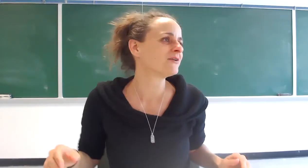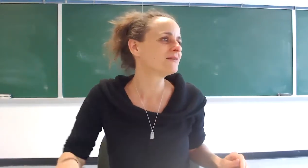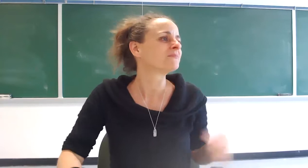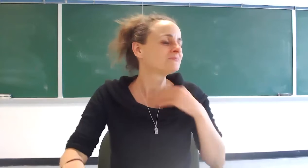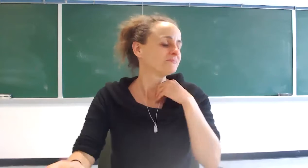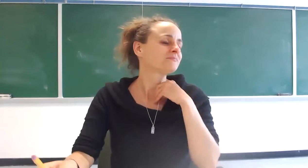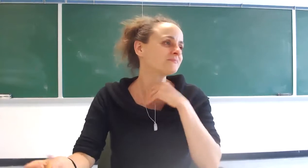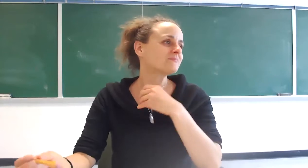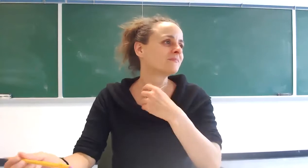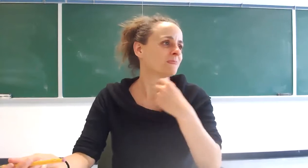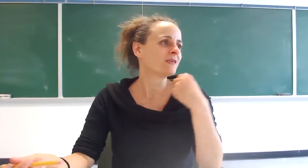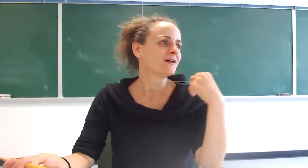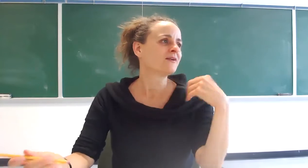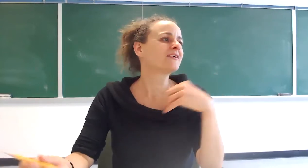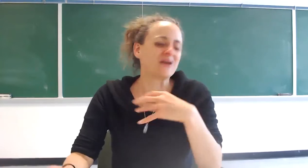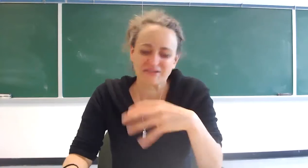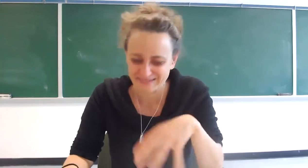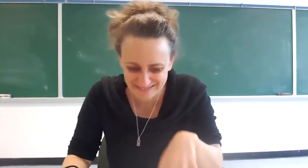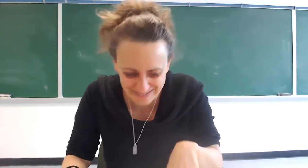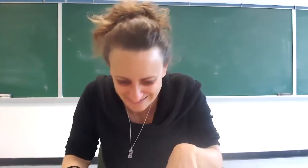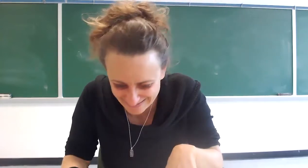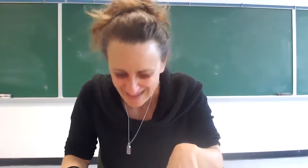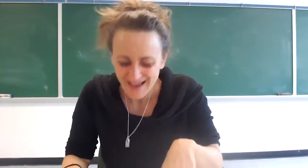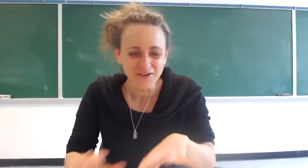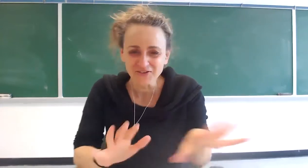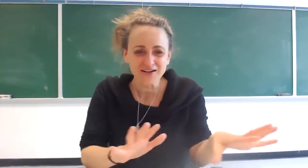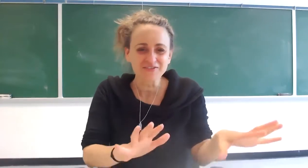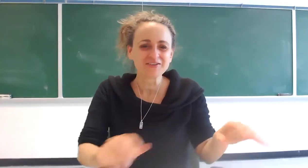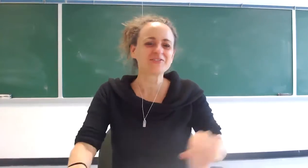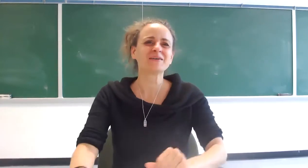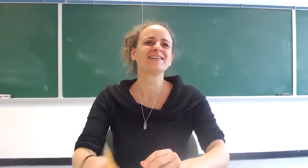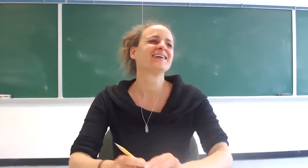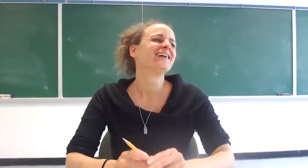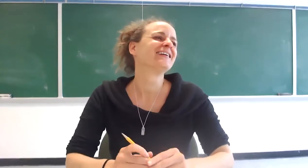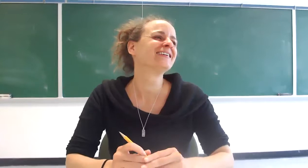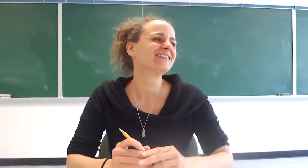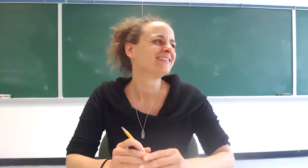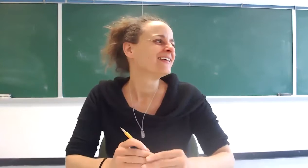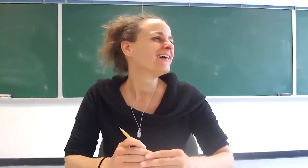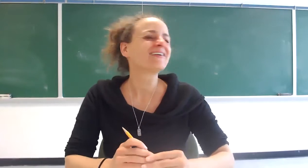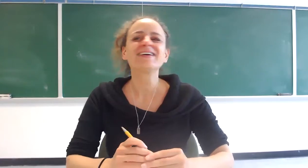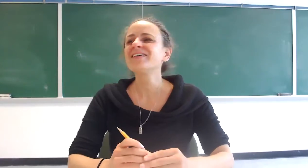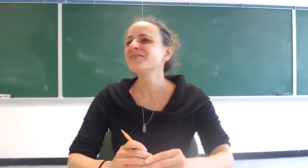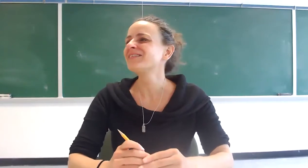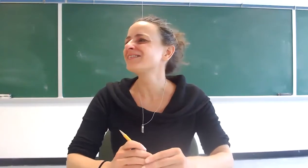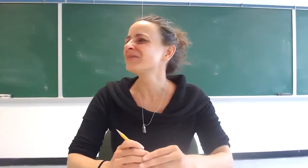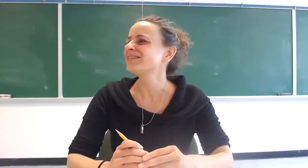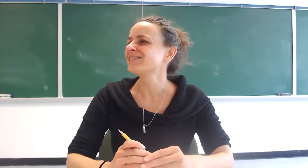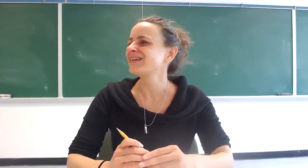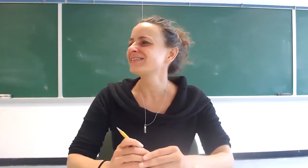don't know if we'll cover those better okay any other questions about these classes